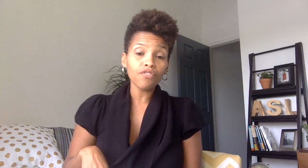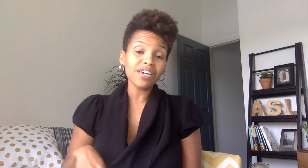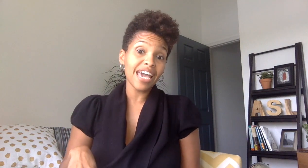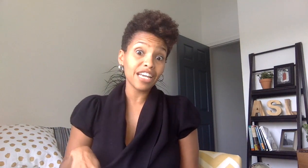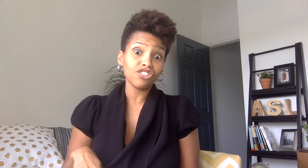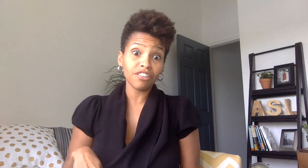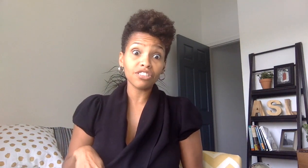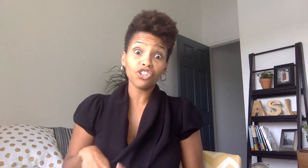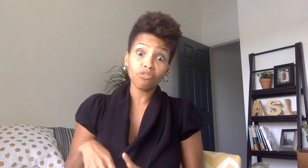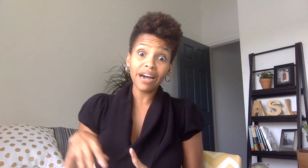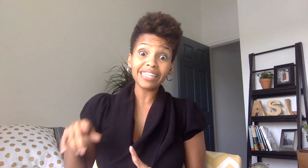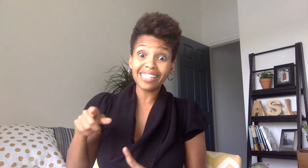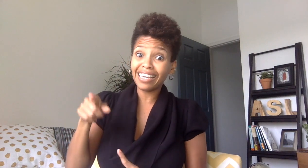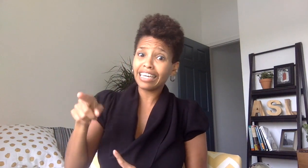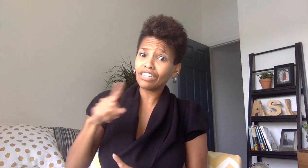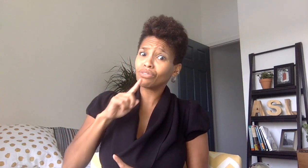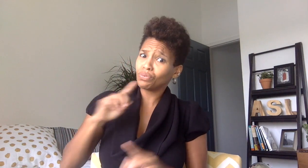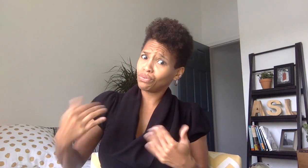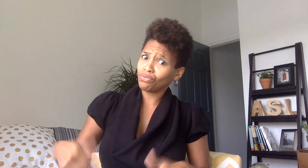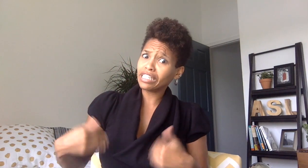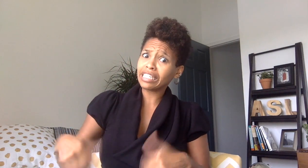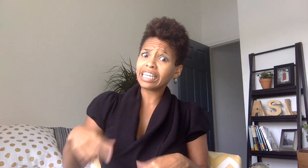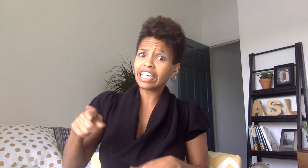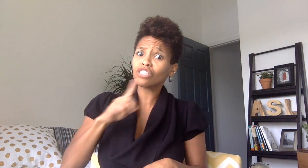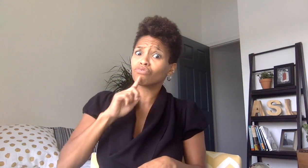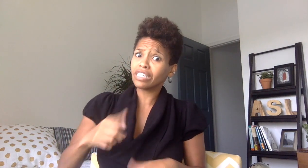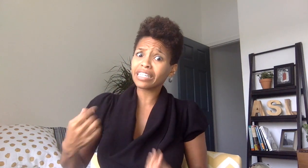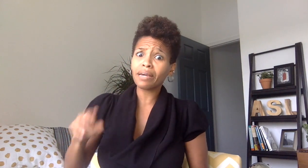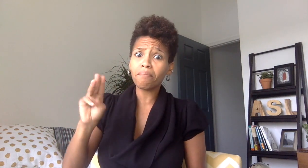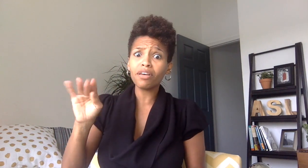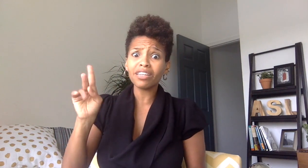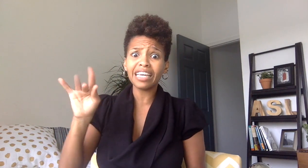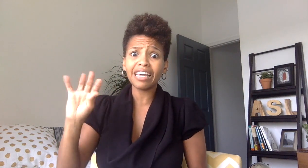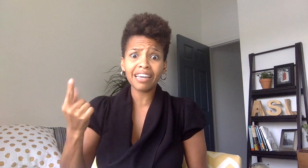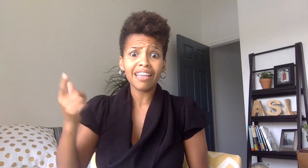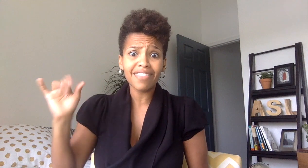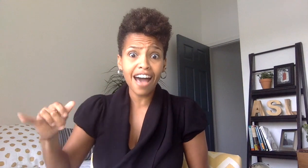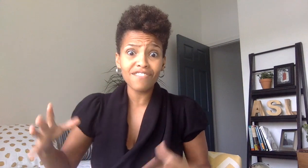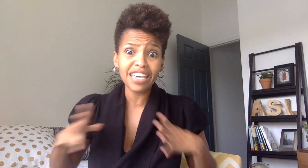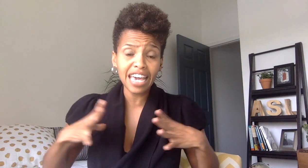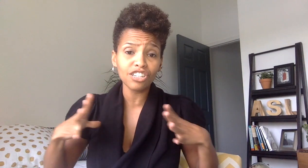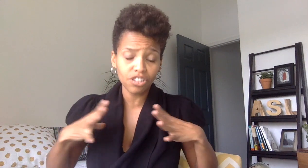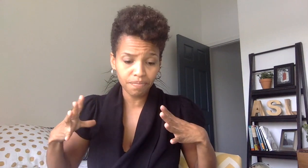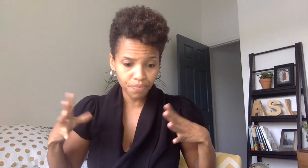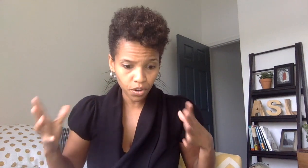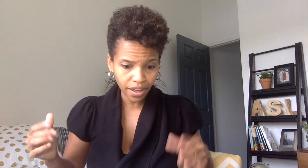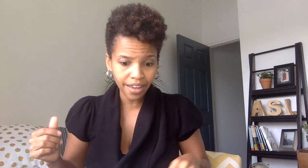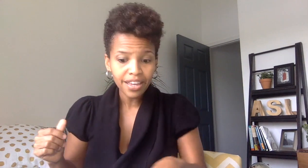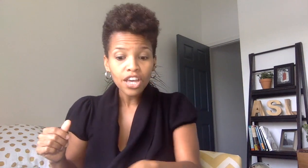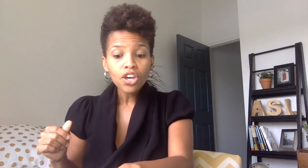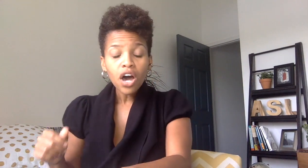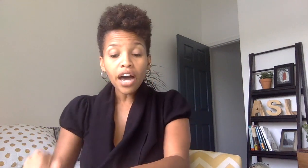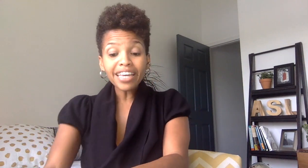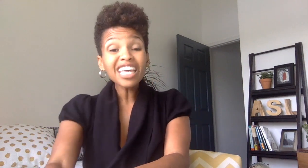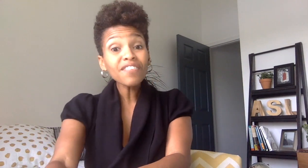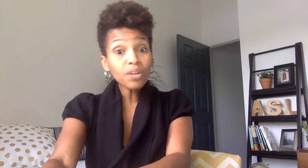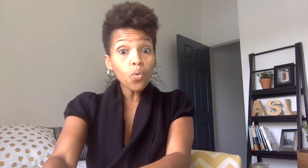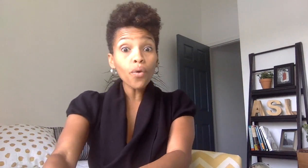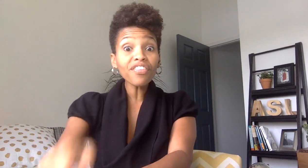vacation so you might say he's really he's really milking that vacation okay uh even with